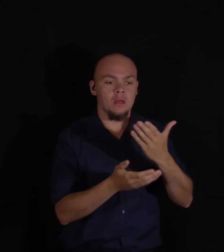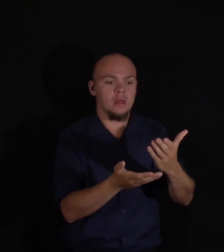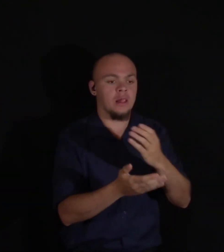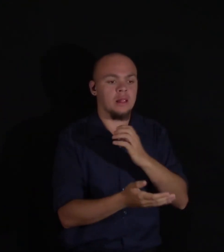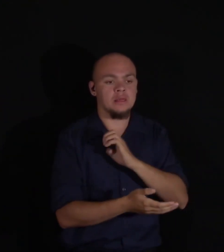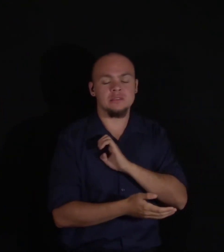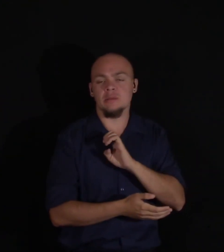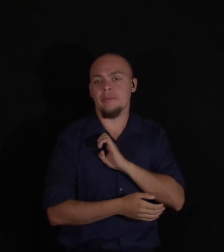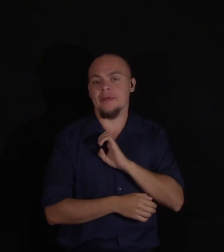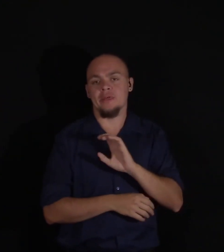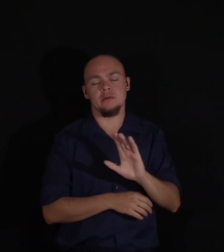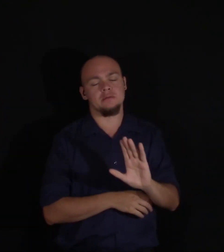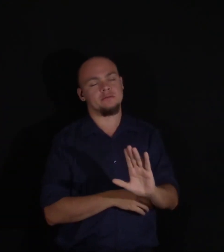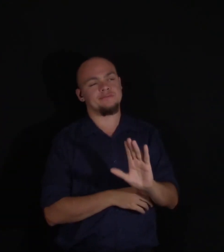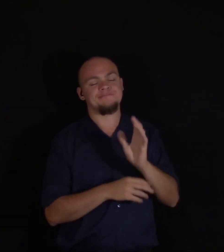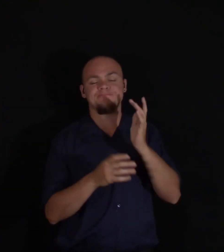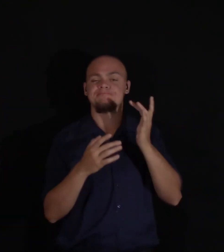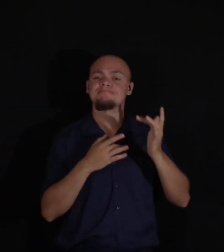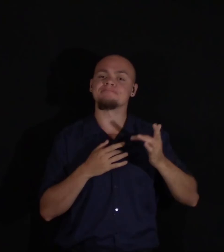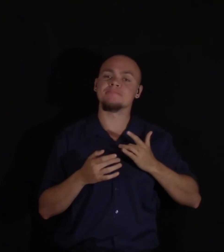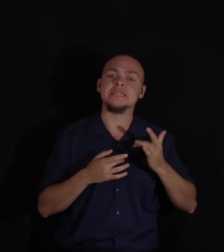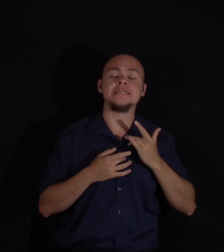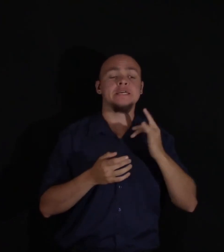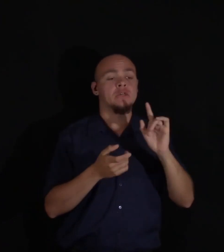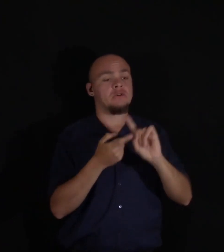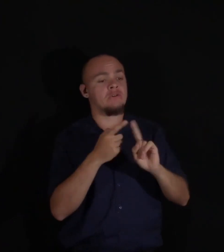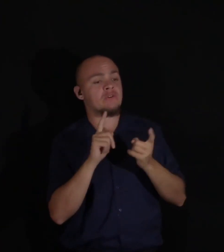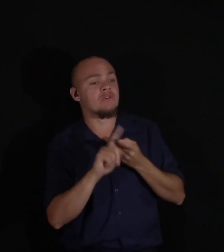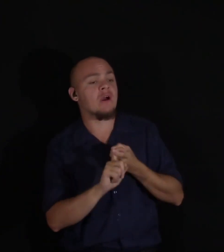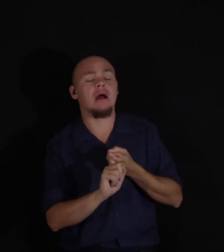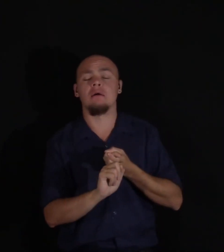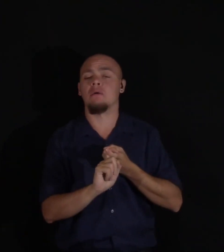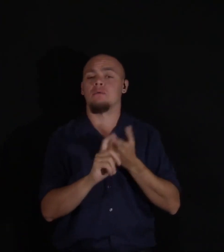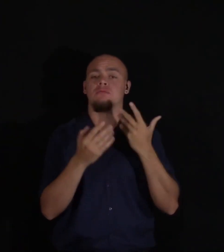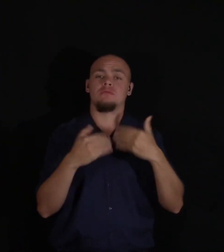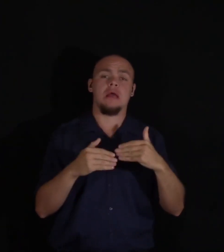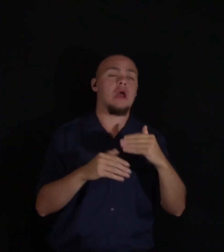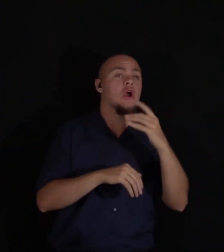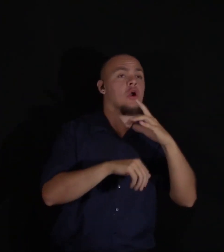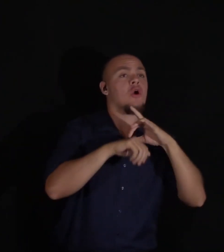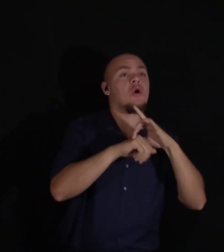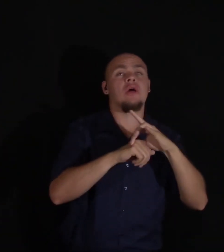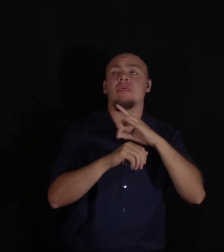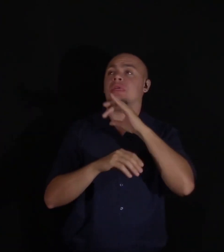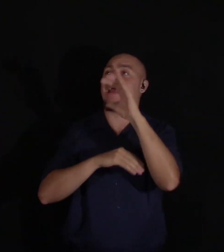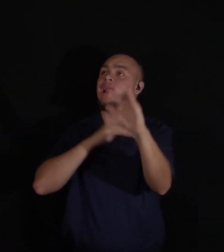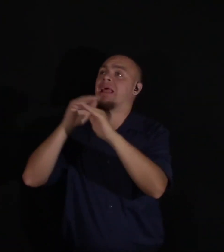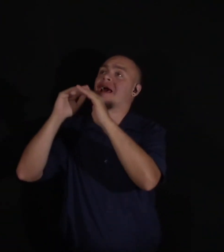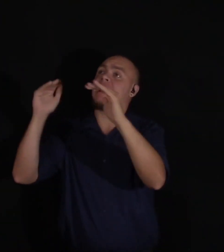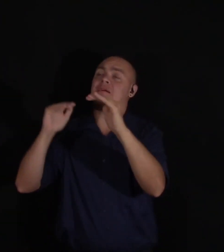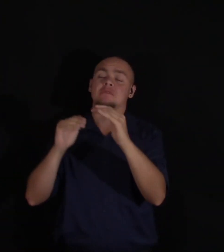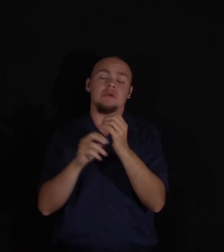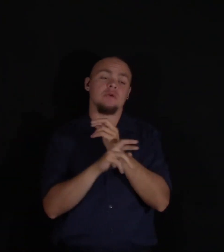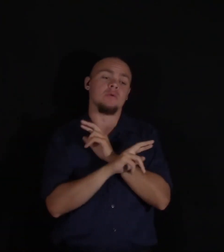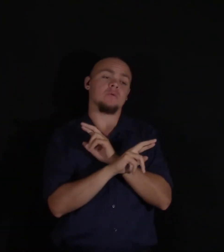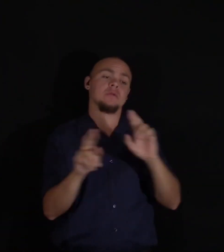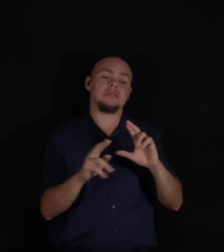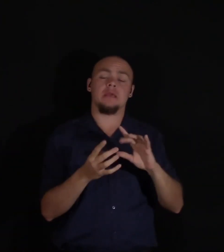not the tenderness of friendship, nor the beauty of earth nor of heaven, could redeem my soul from woe.